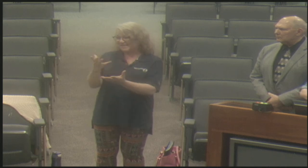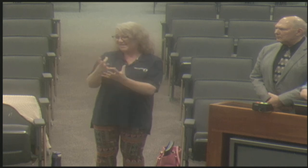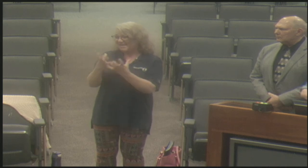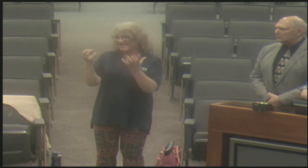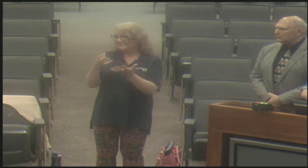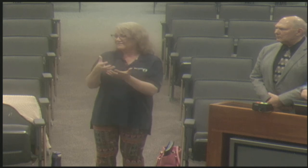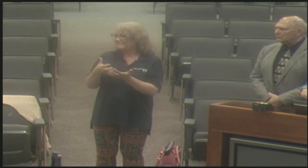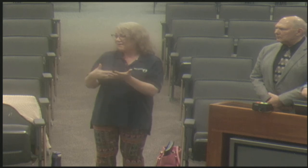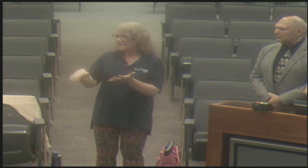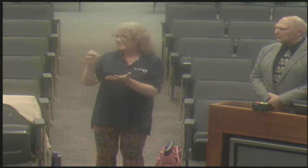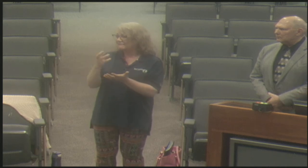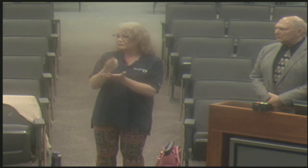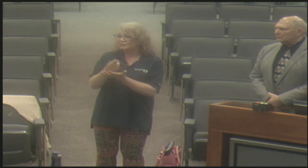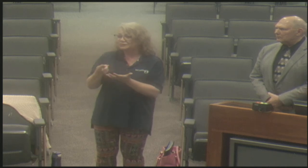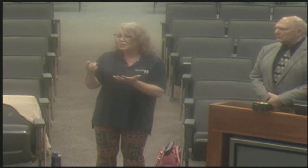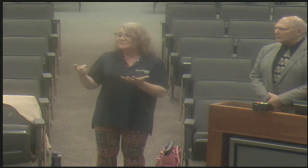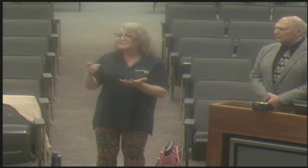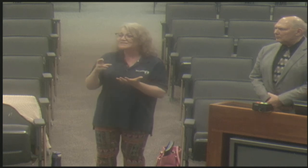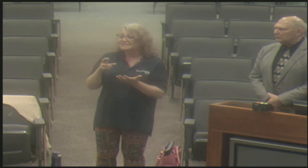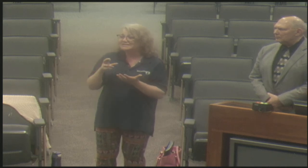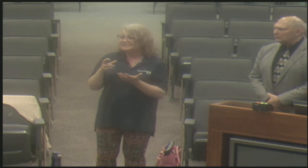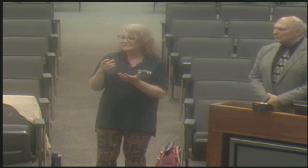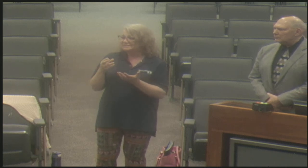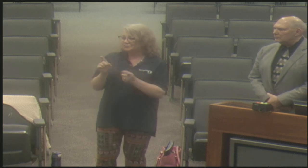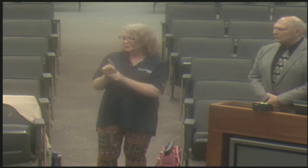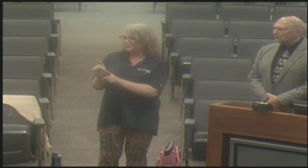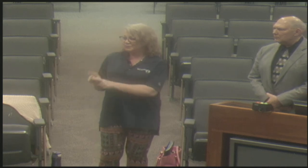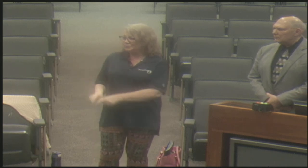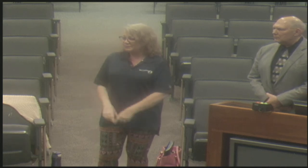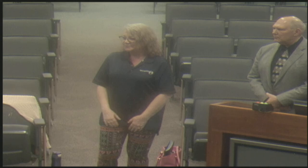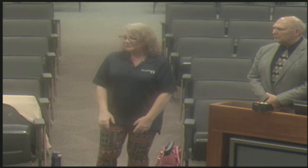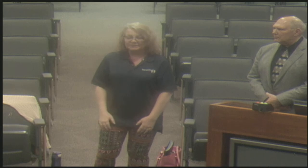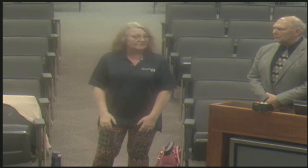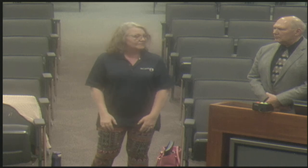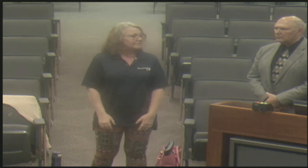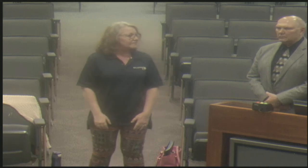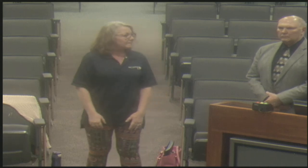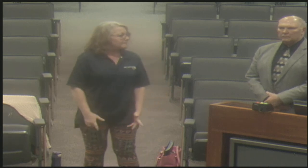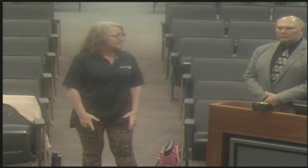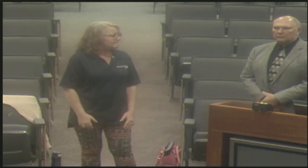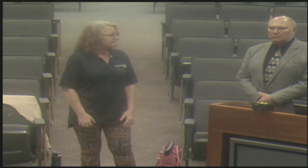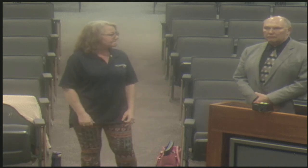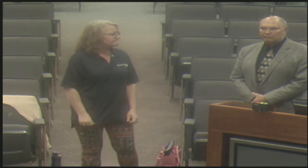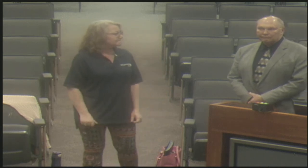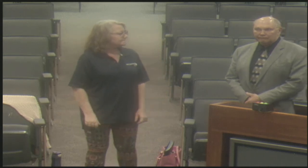parents choices and provide lots of different resources that are available out there as well.